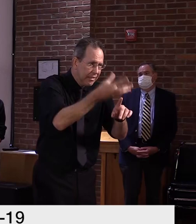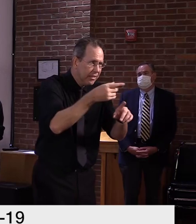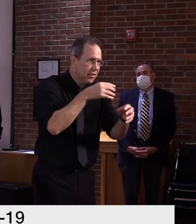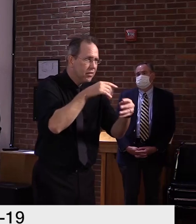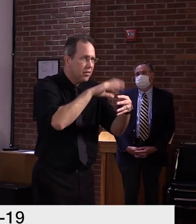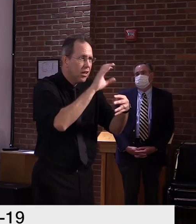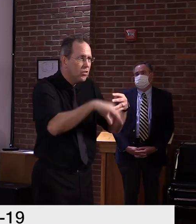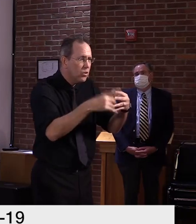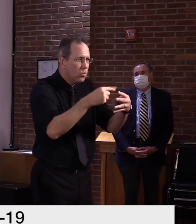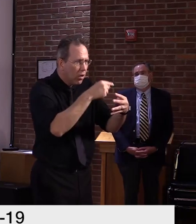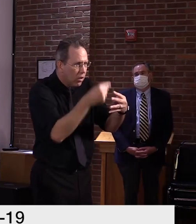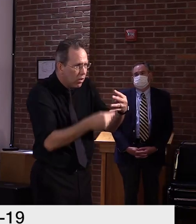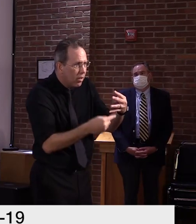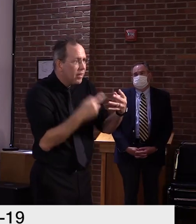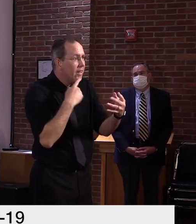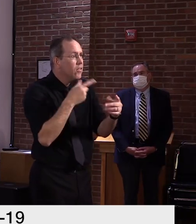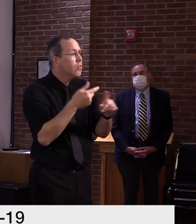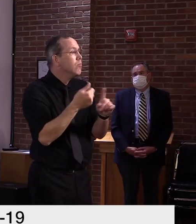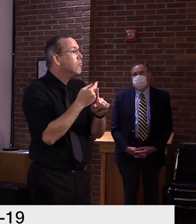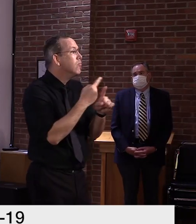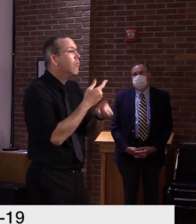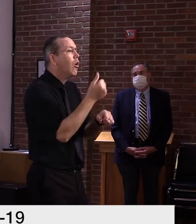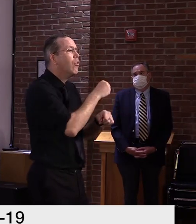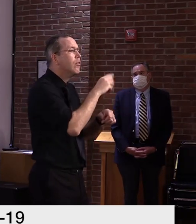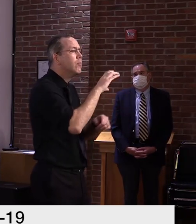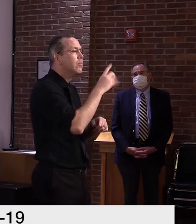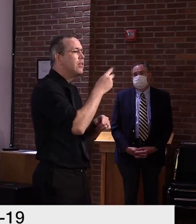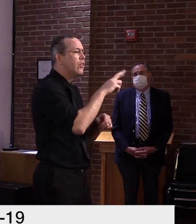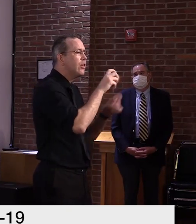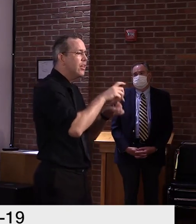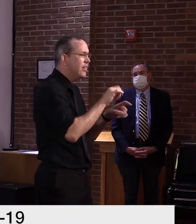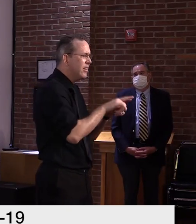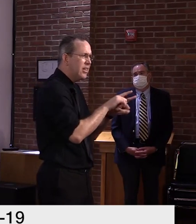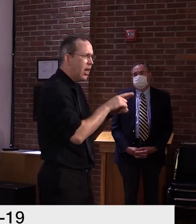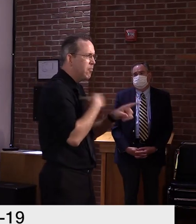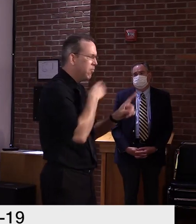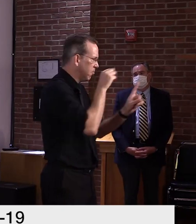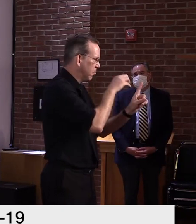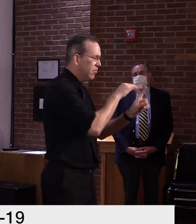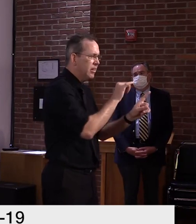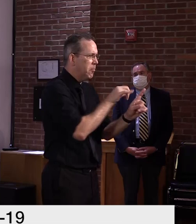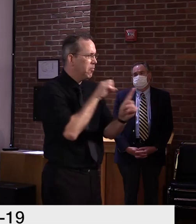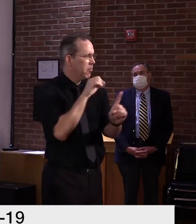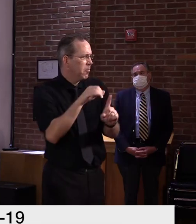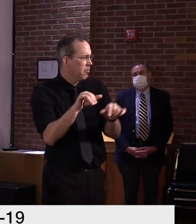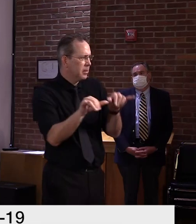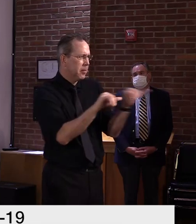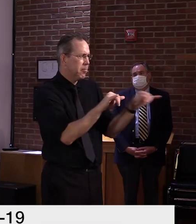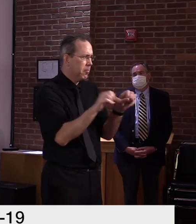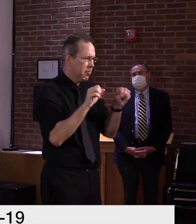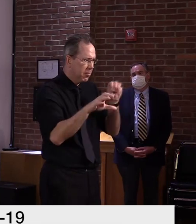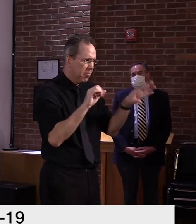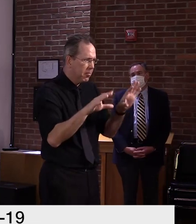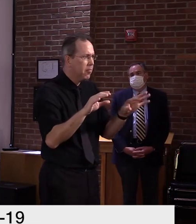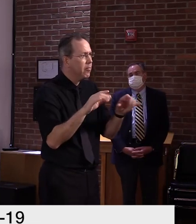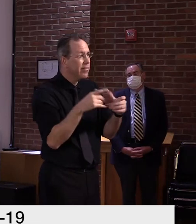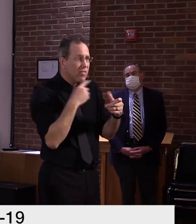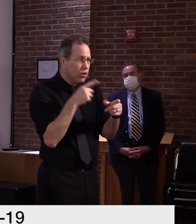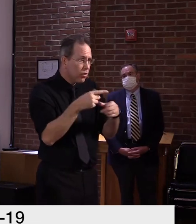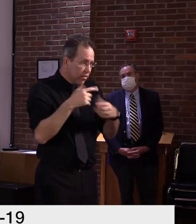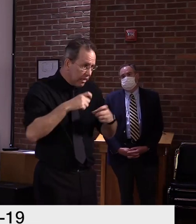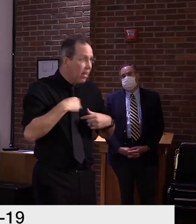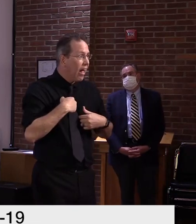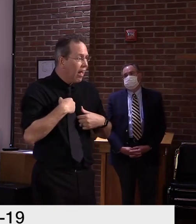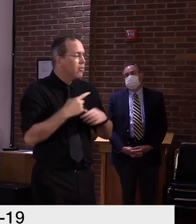regarding what they should be doing and not doing. And the contact tracing and interviewing processes were